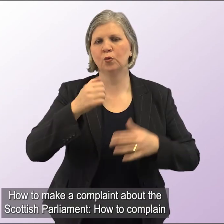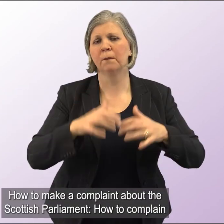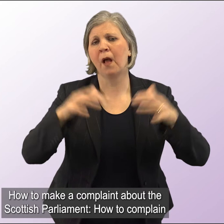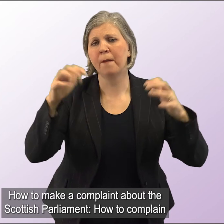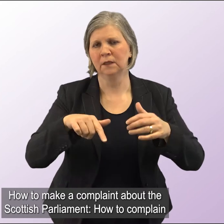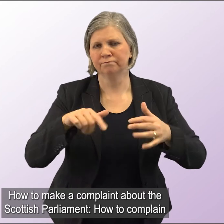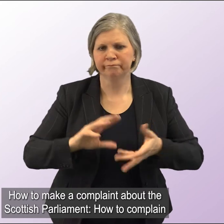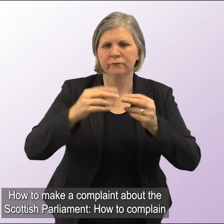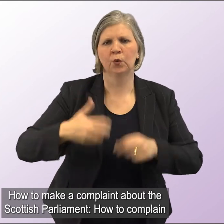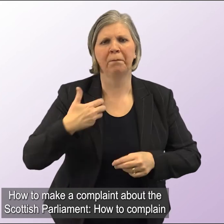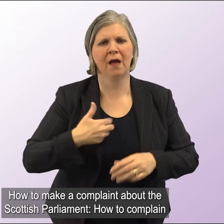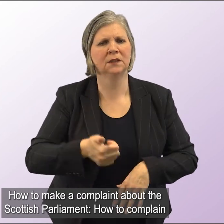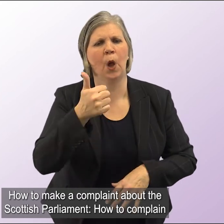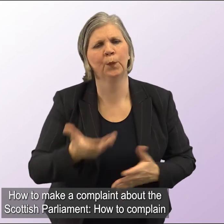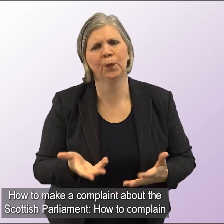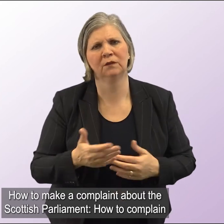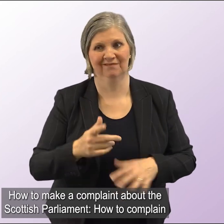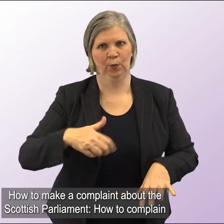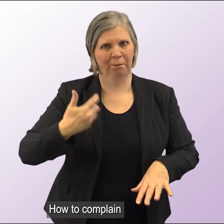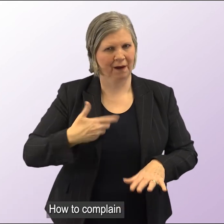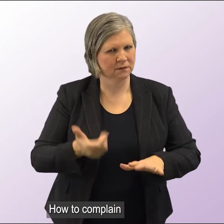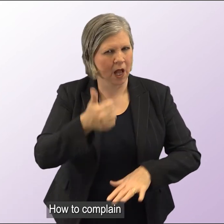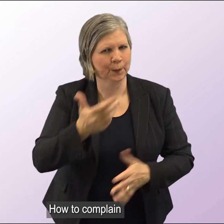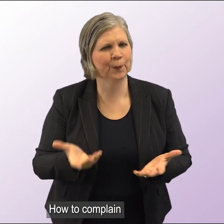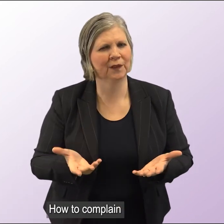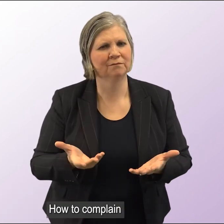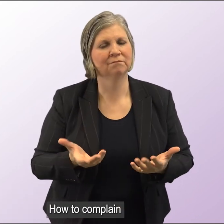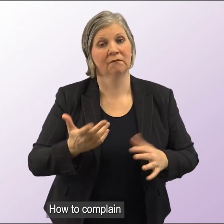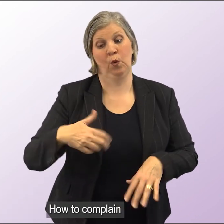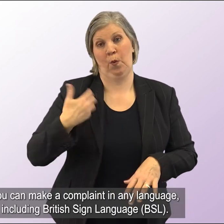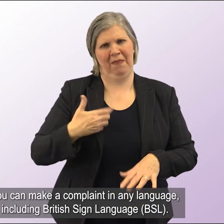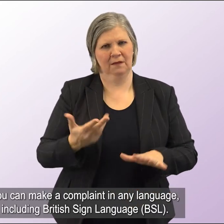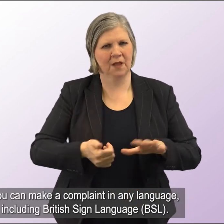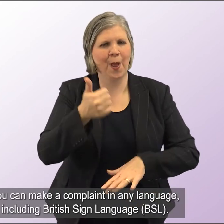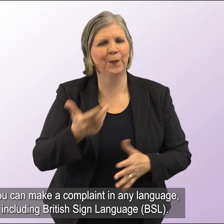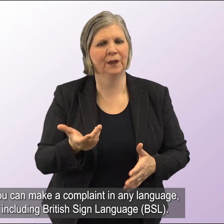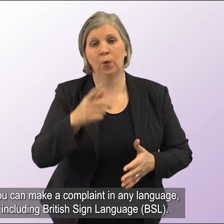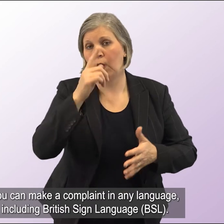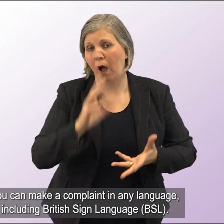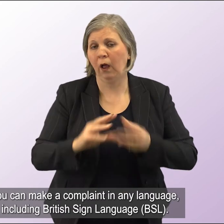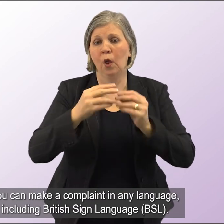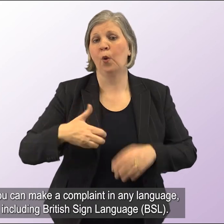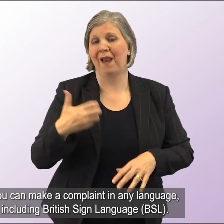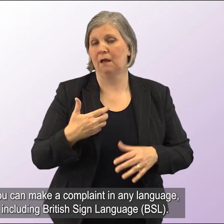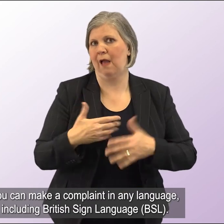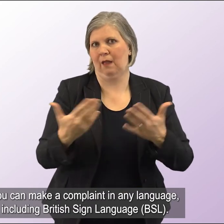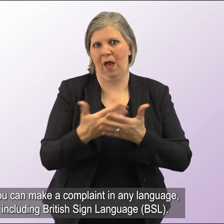How to make a complaint about the Scottish Parliament How to complain? You can make a complaint in any language, including